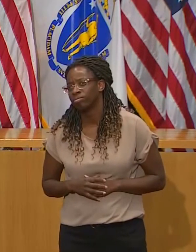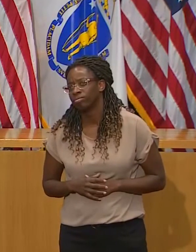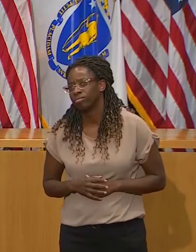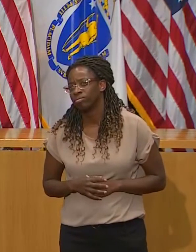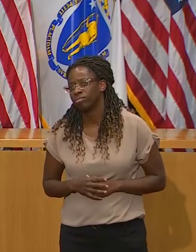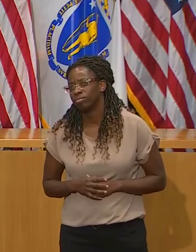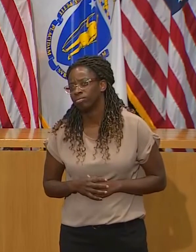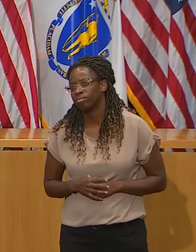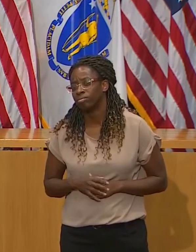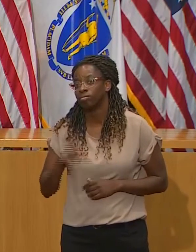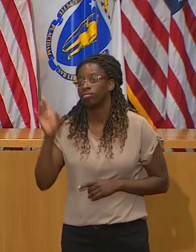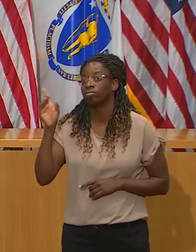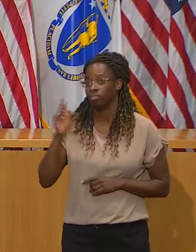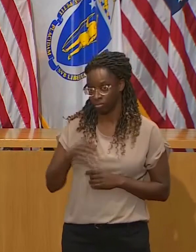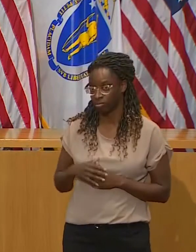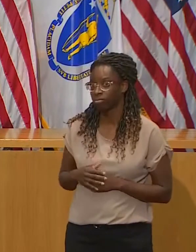get worse?